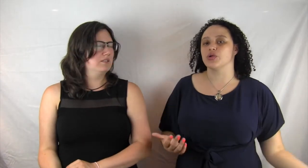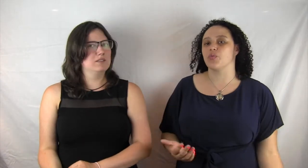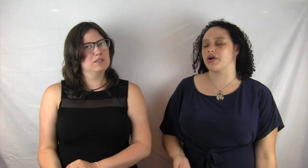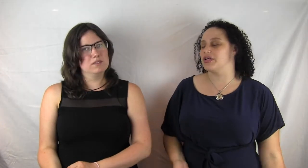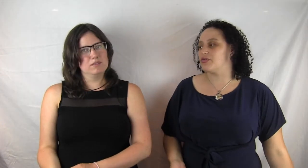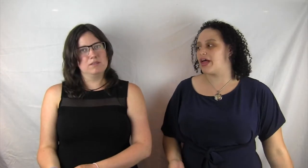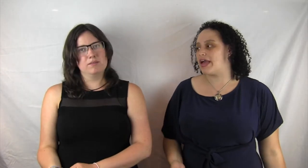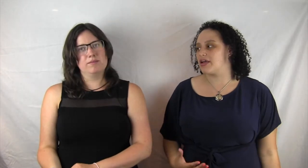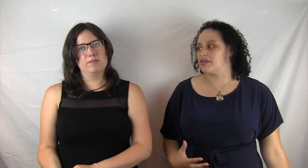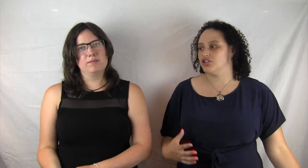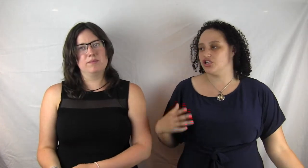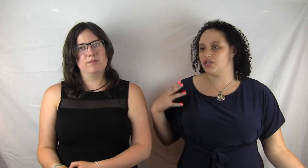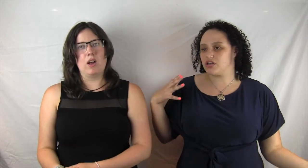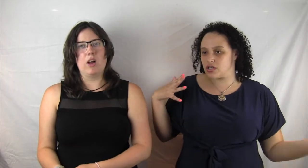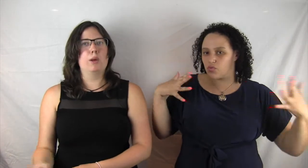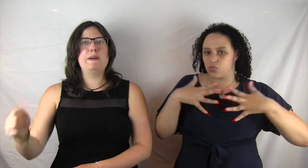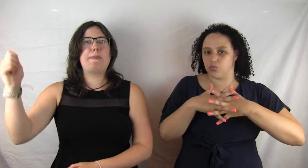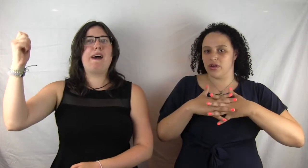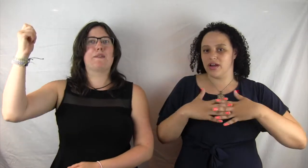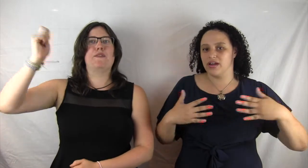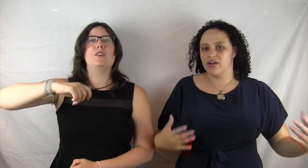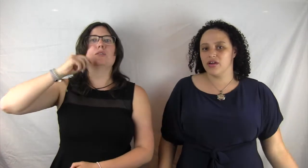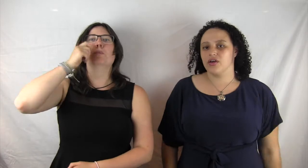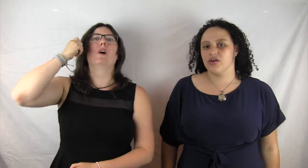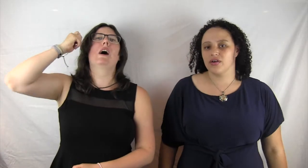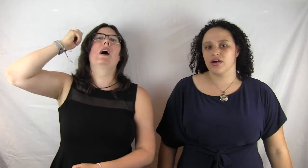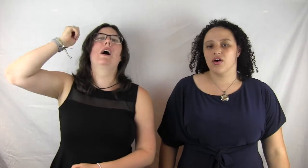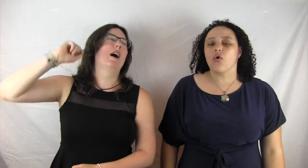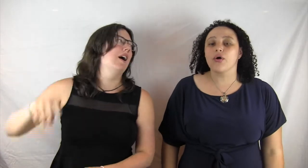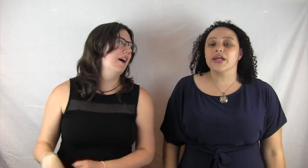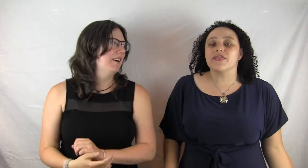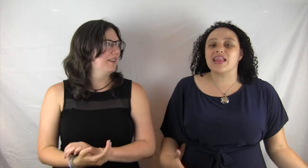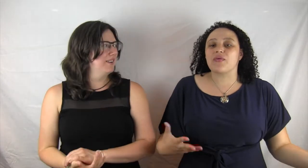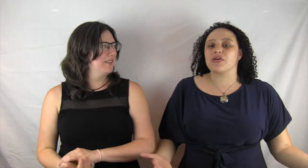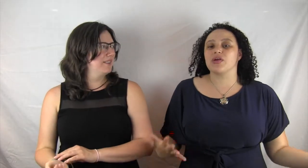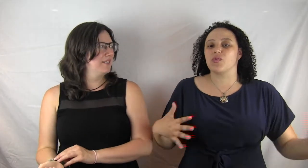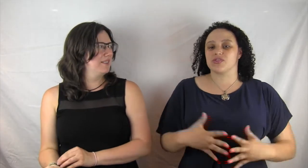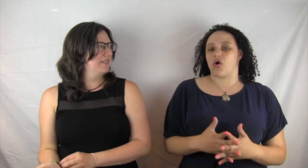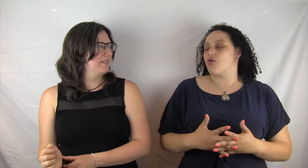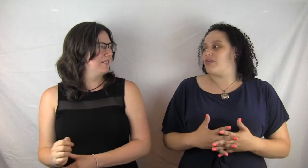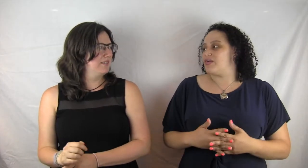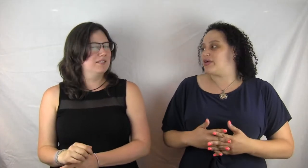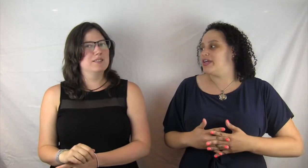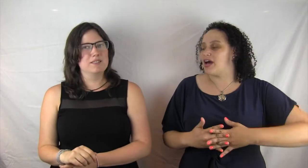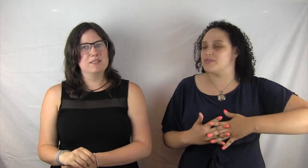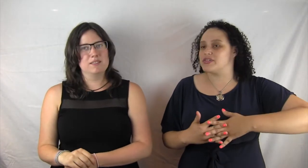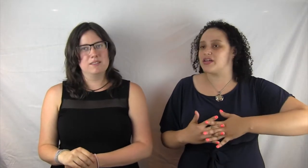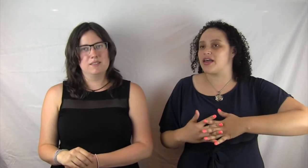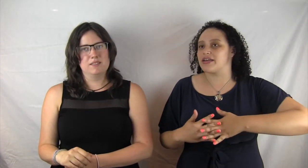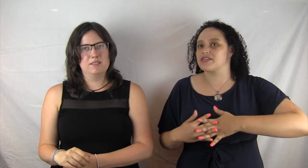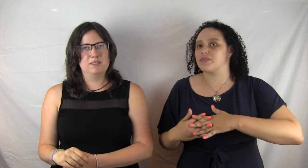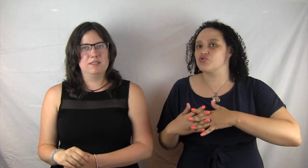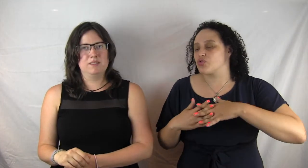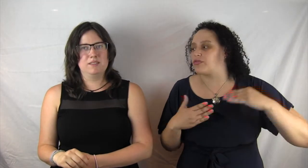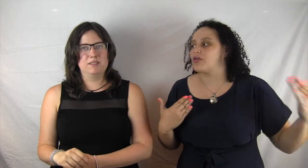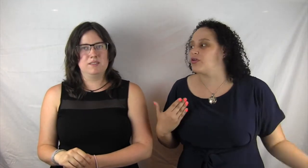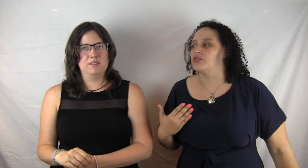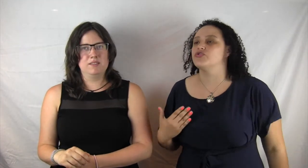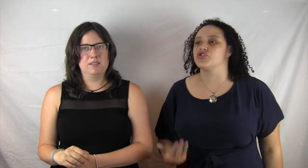where you like, I'll be back for you. Or even like, where they resolve it, or he comes to like, some sort of conclusion,